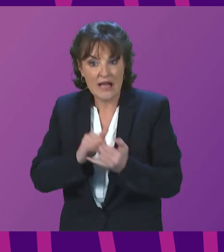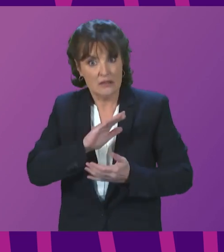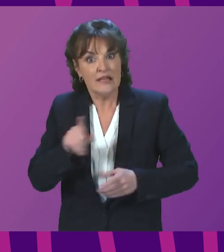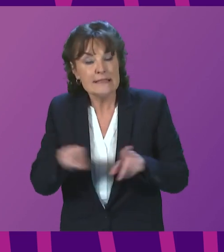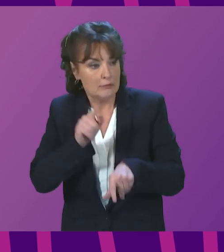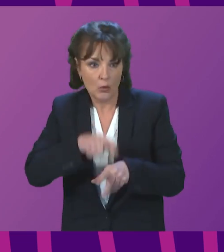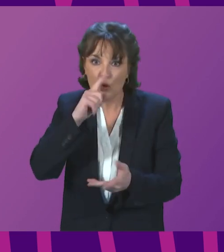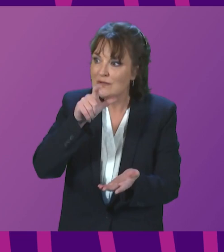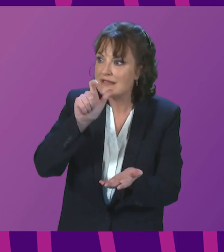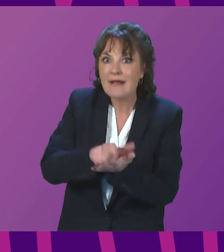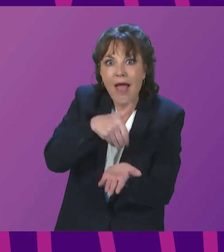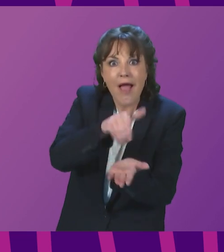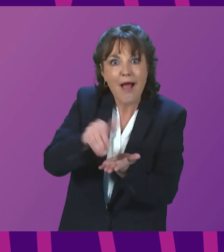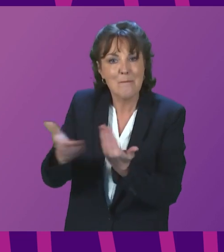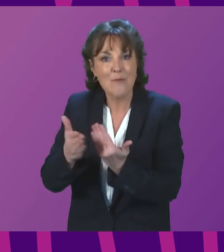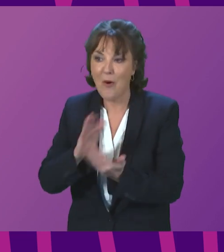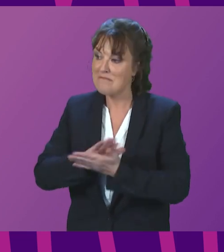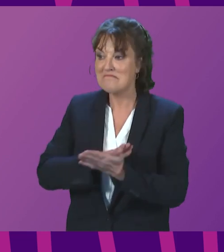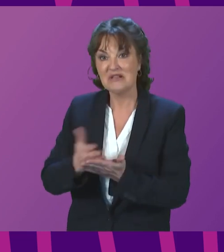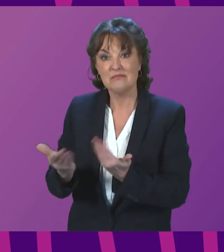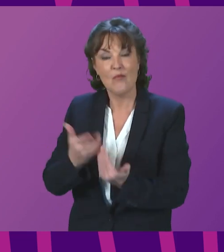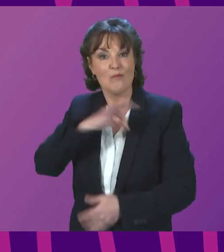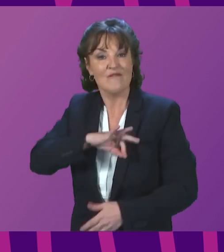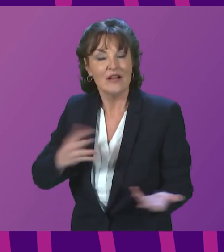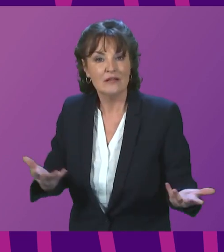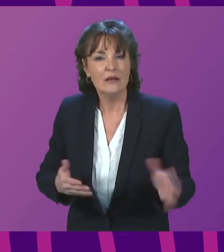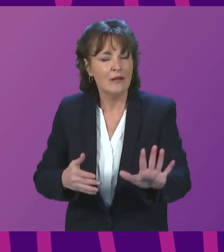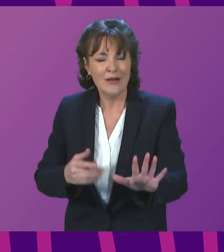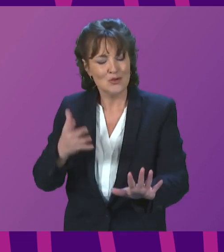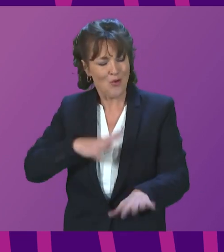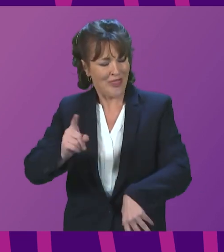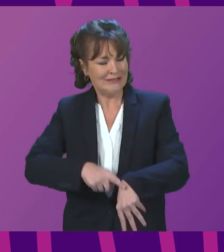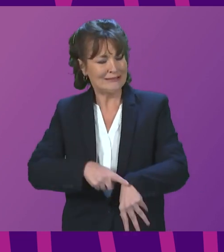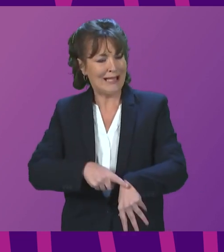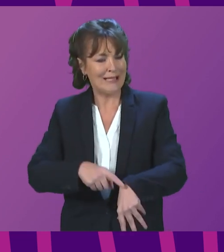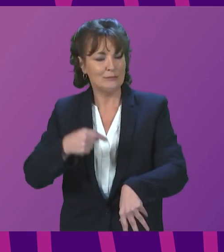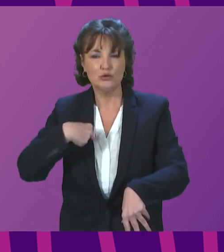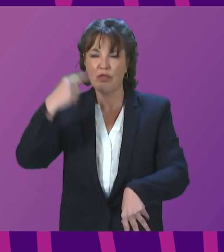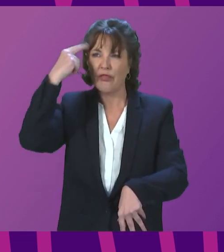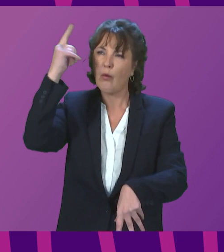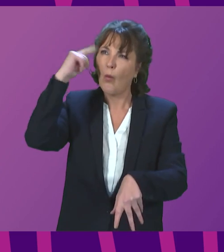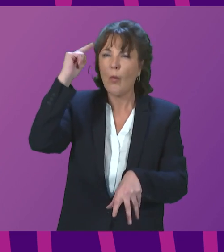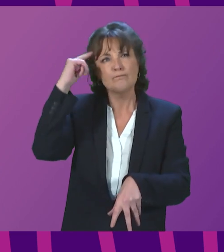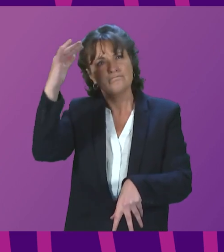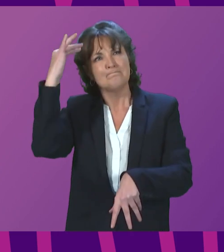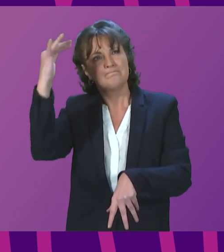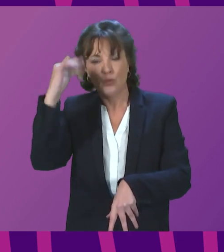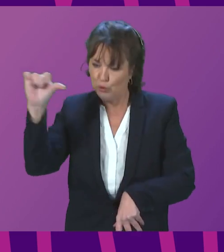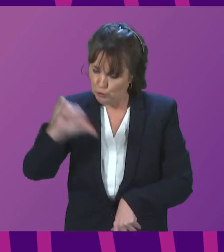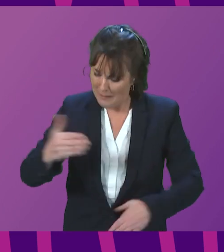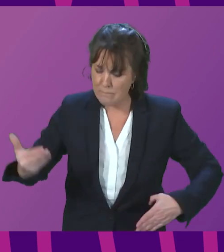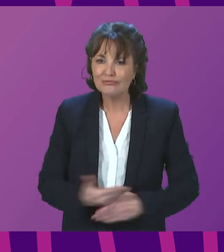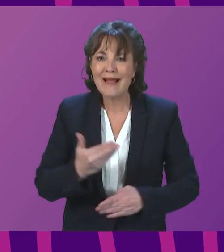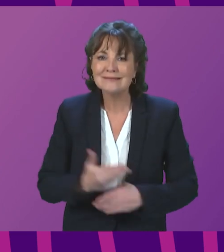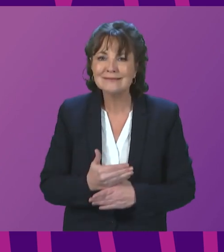reliance on Russian energy. It is not the time to be ideological. It is the time to be practical and realistic. And we have heard that